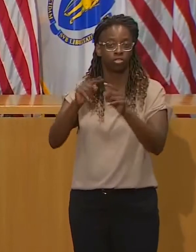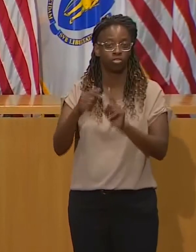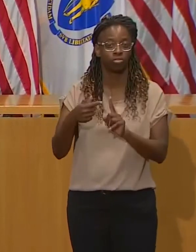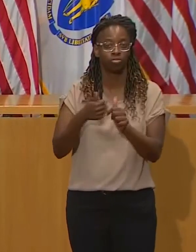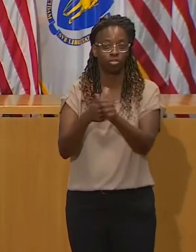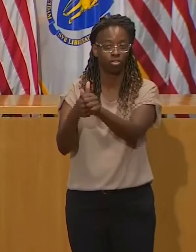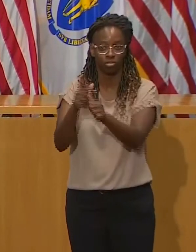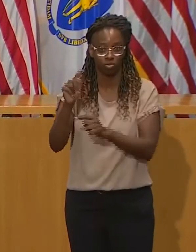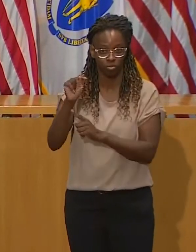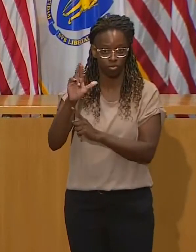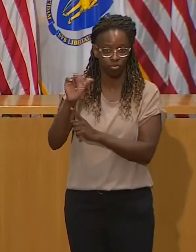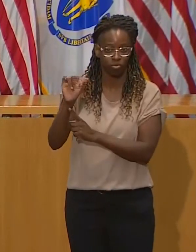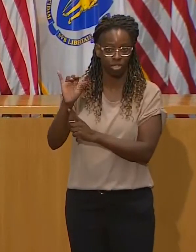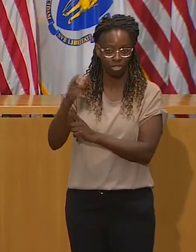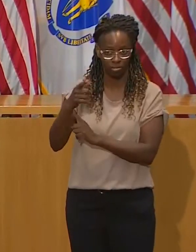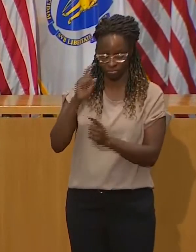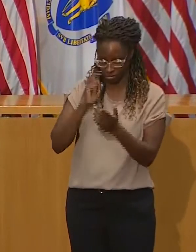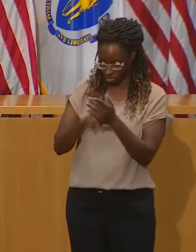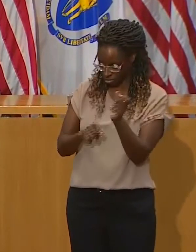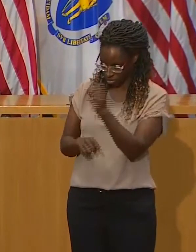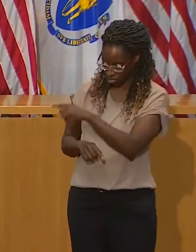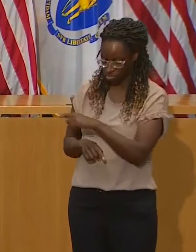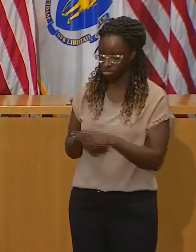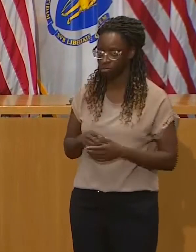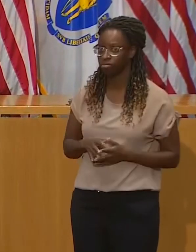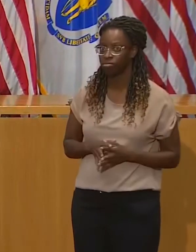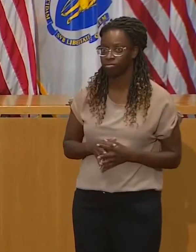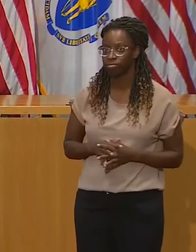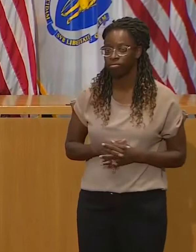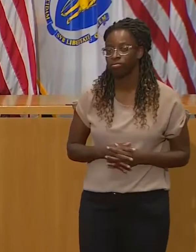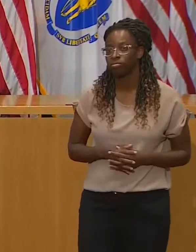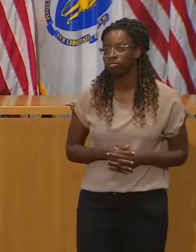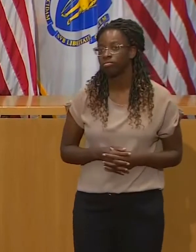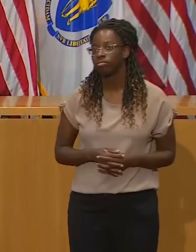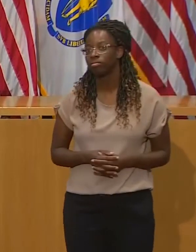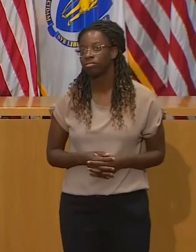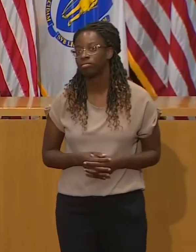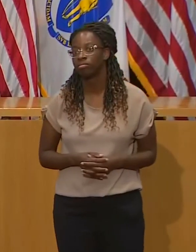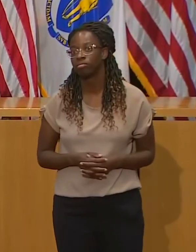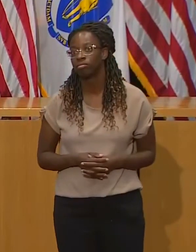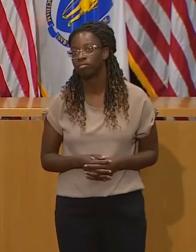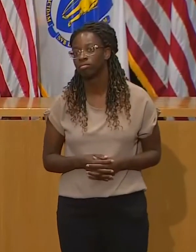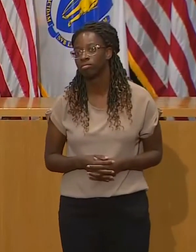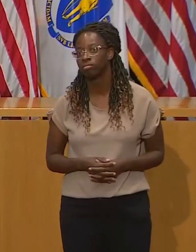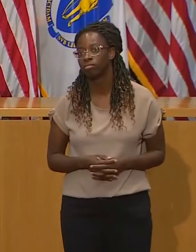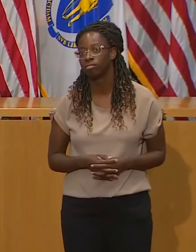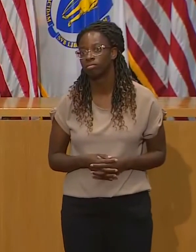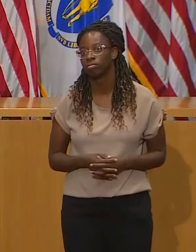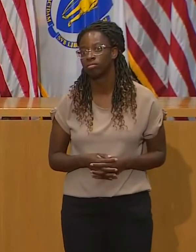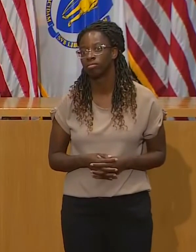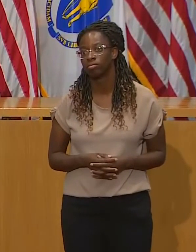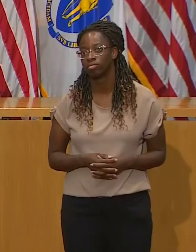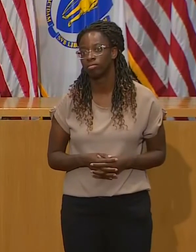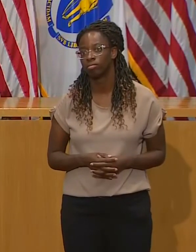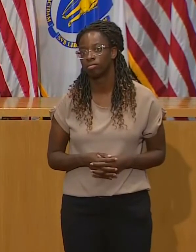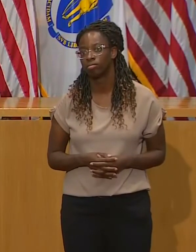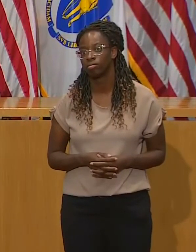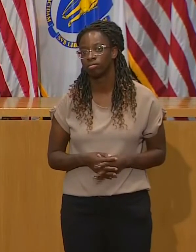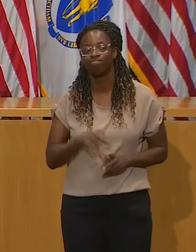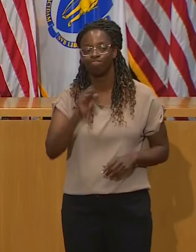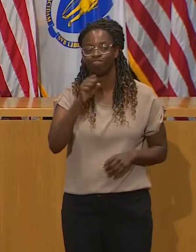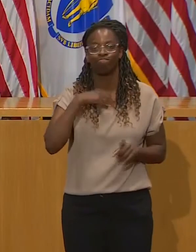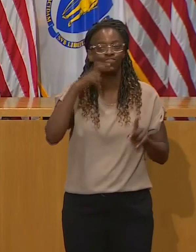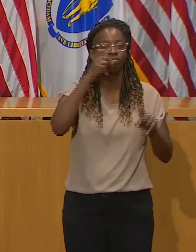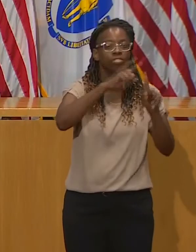So, one of the reasons that the two-week pause, aside from, I think you heard the numbers from the governor, 66 municipalities, several hundred individuals,